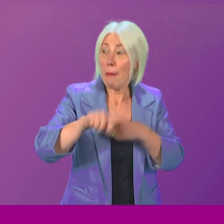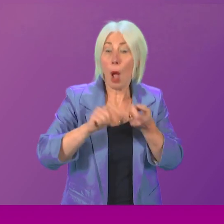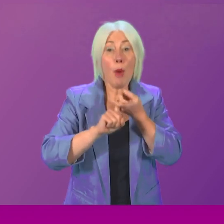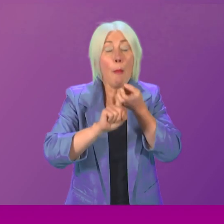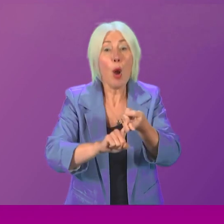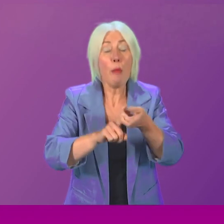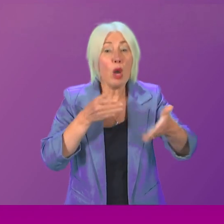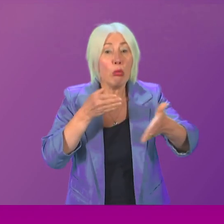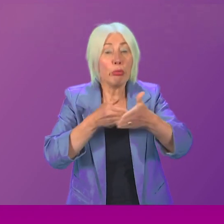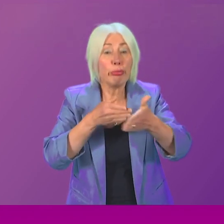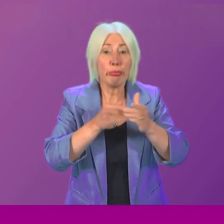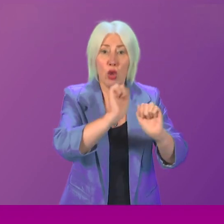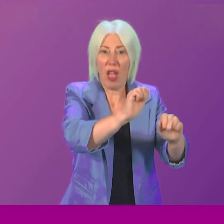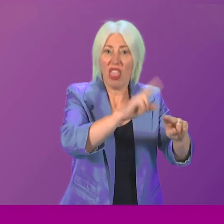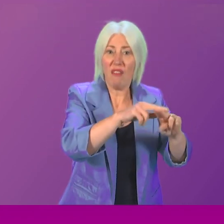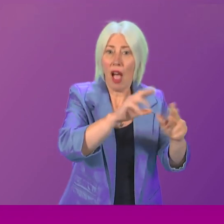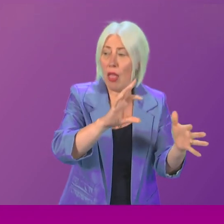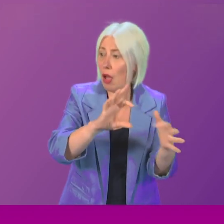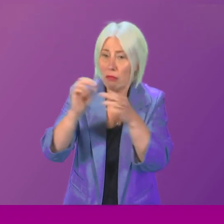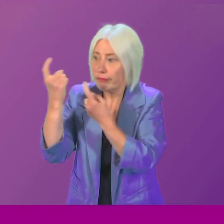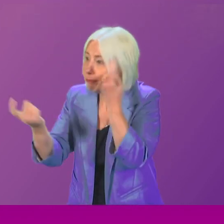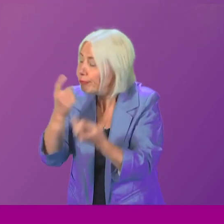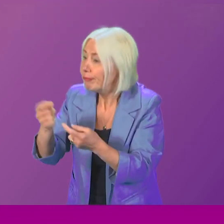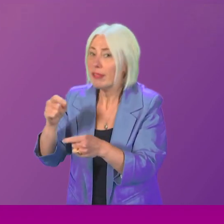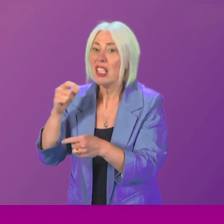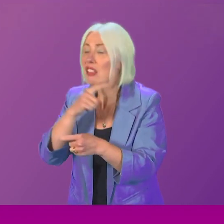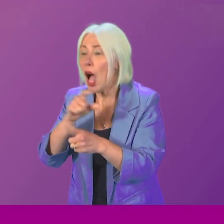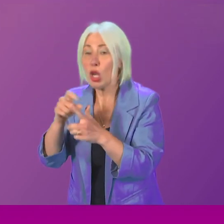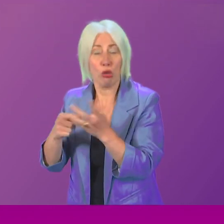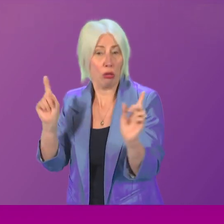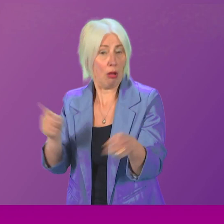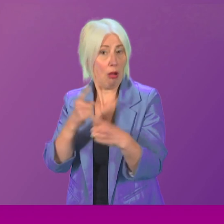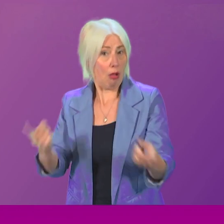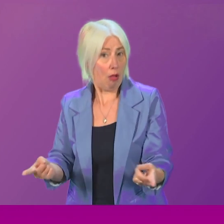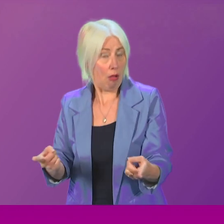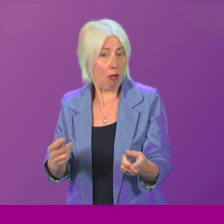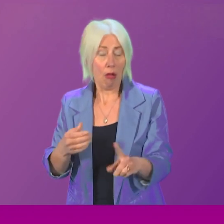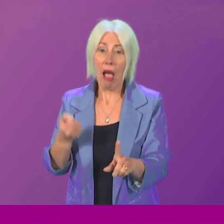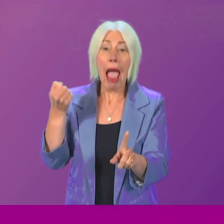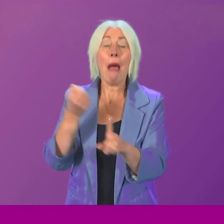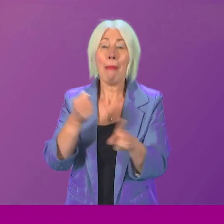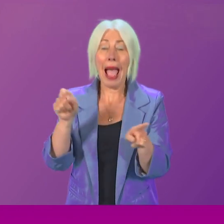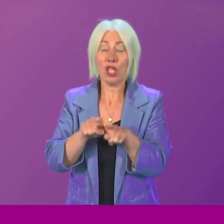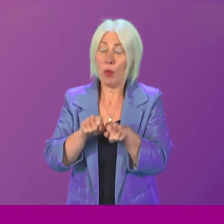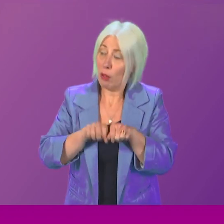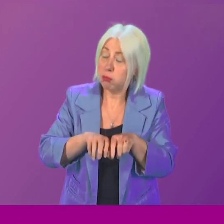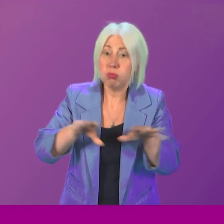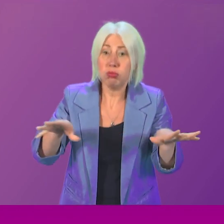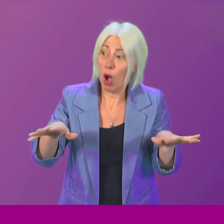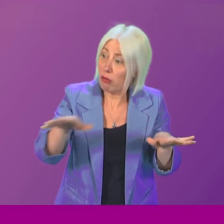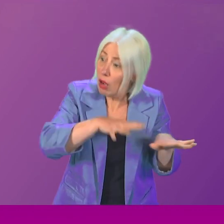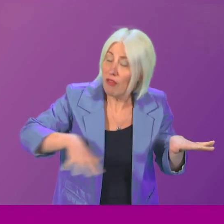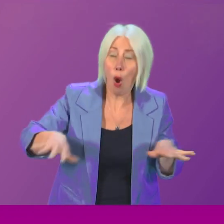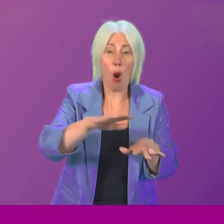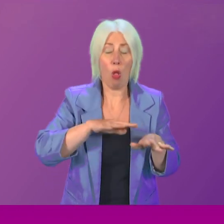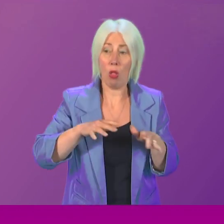reuniting with their son or daughter. And of course, the impact of what happened has been felt more widely by the loved ones of